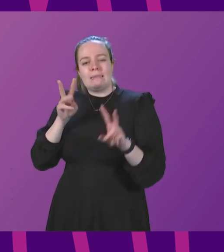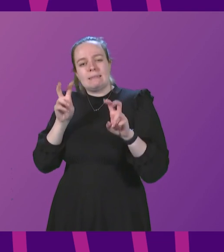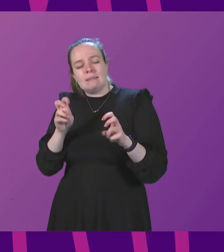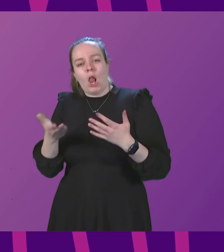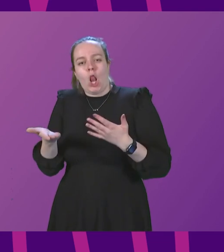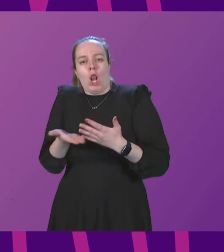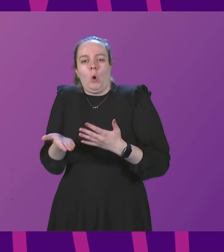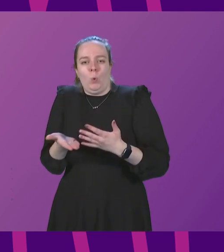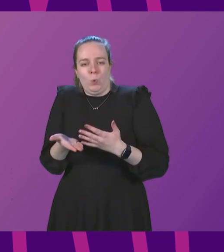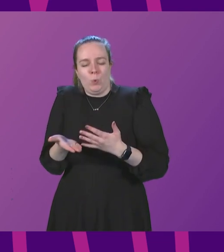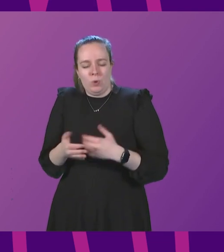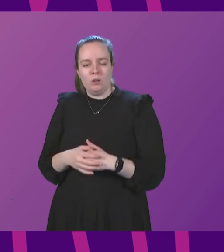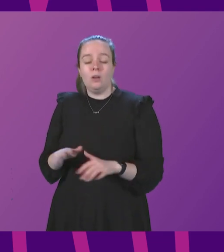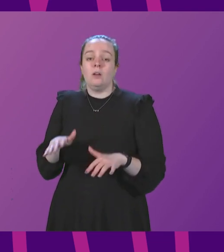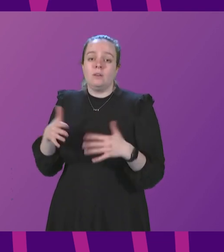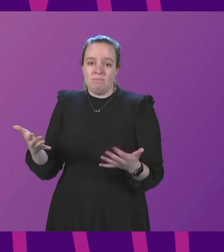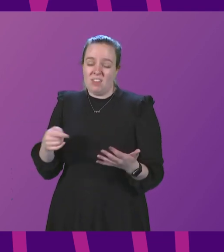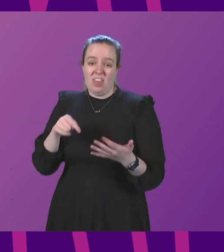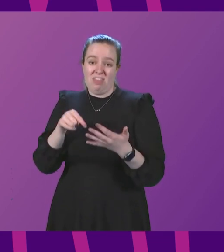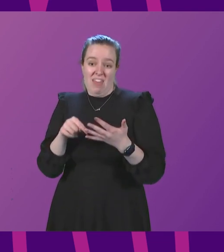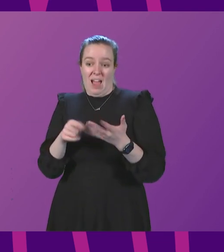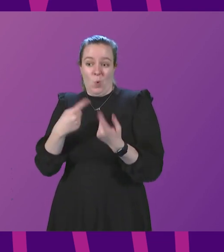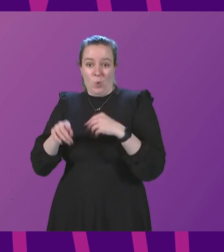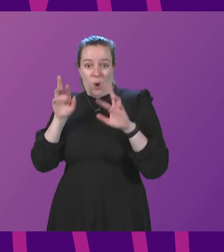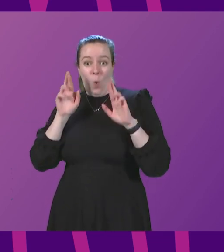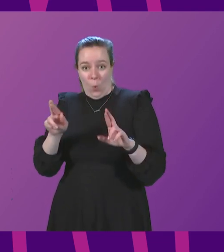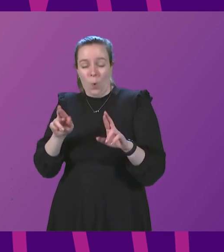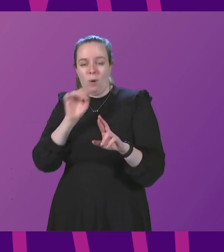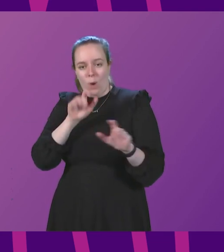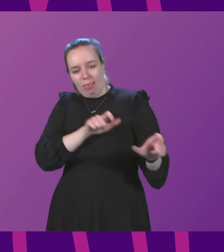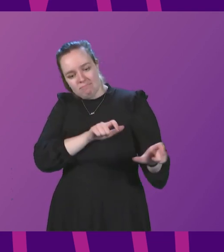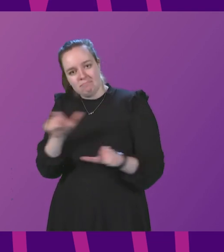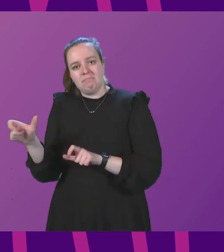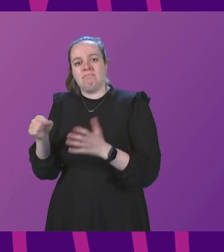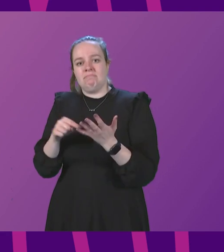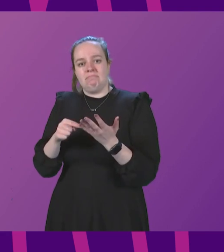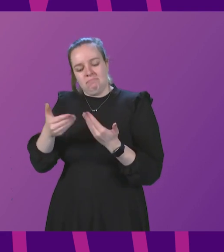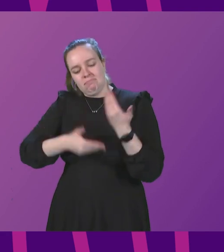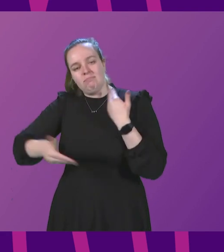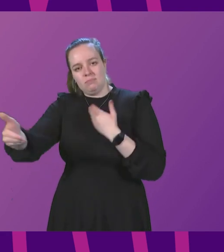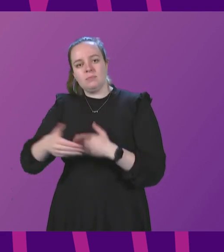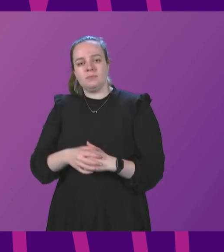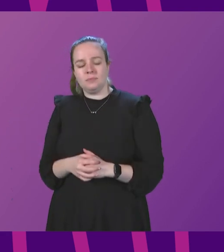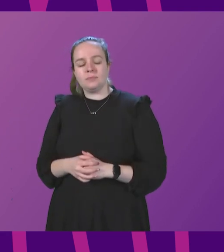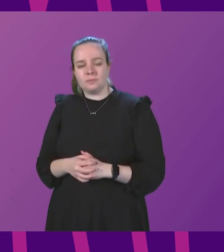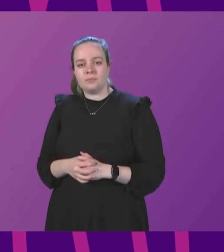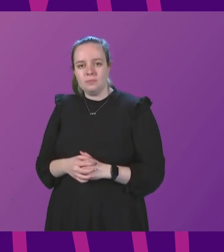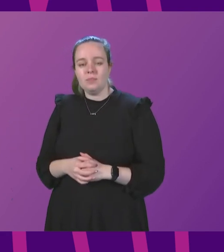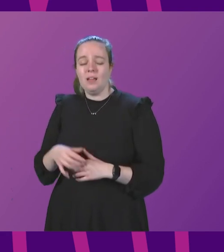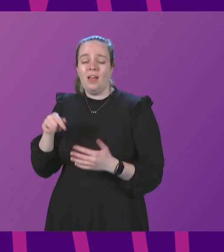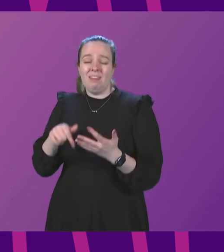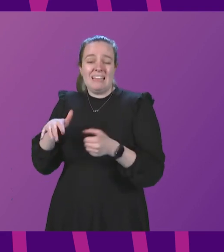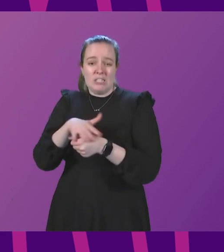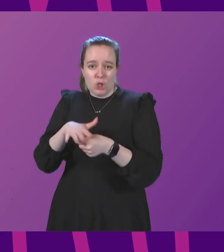likely remain low. Obviously, this is the level we hope to reach and stay at on a sustainable basis. In these